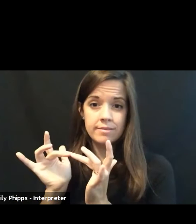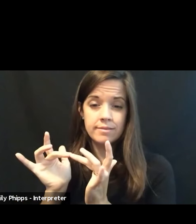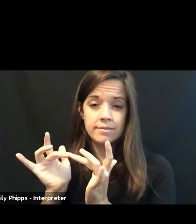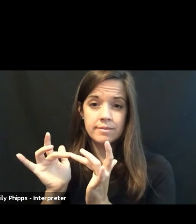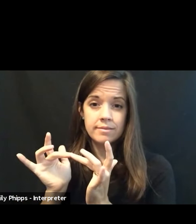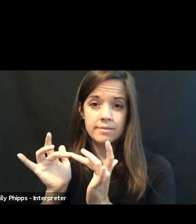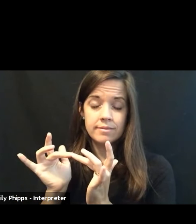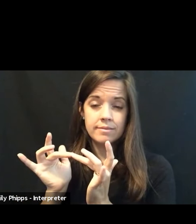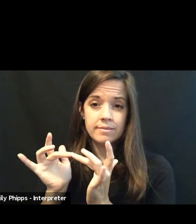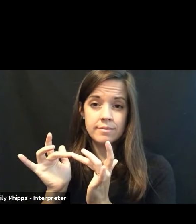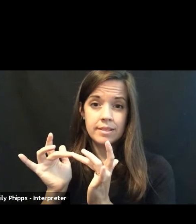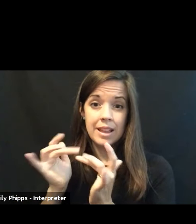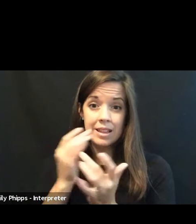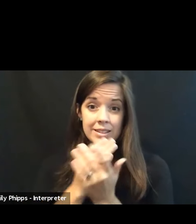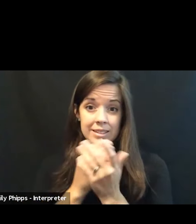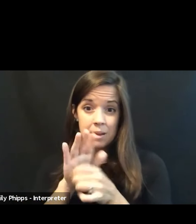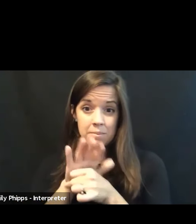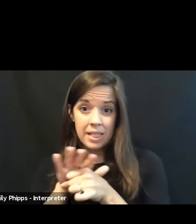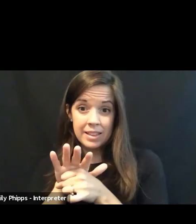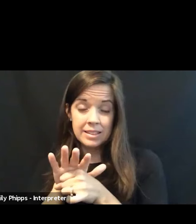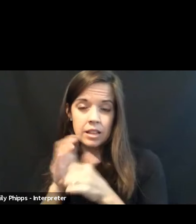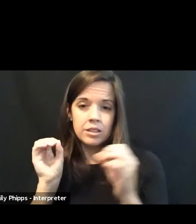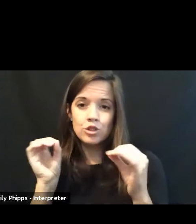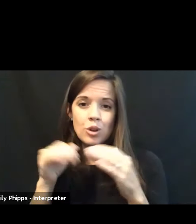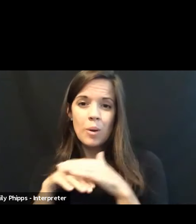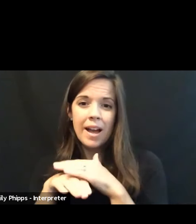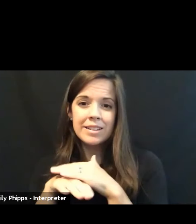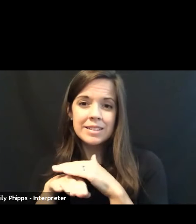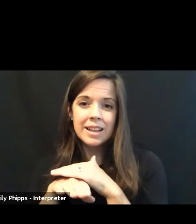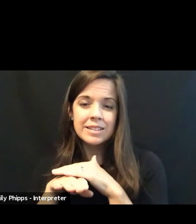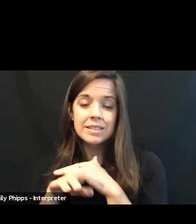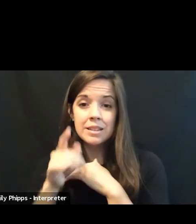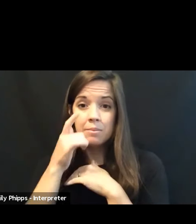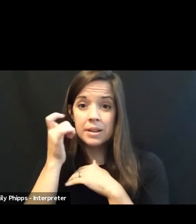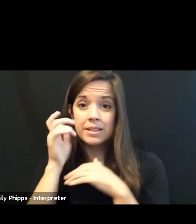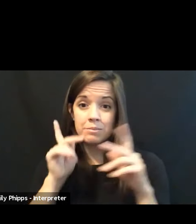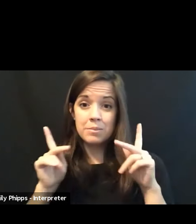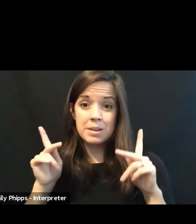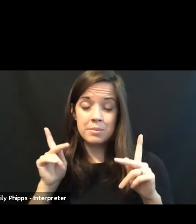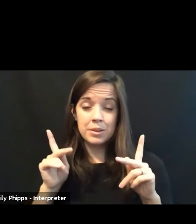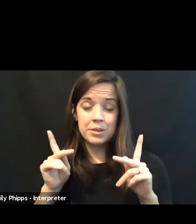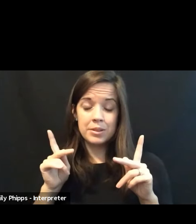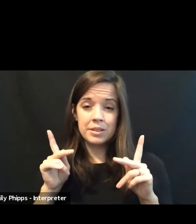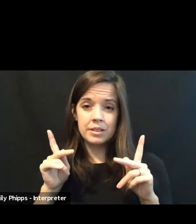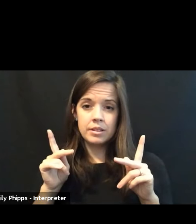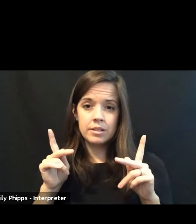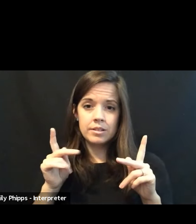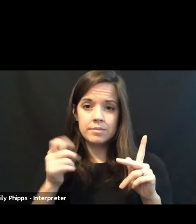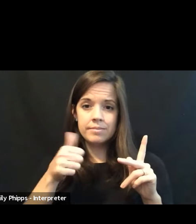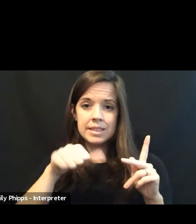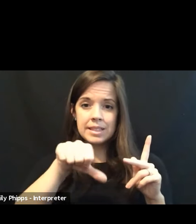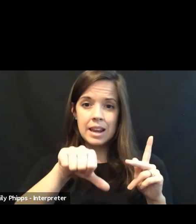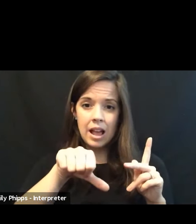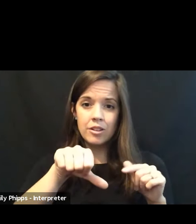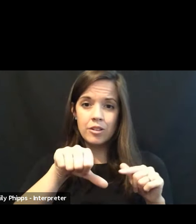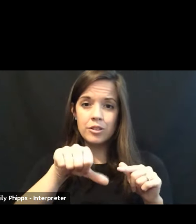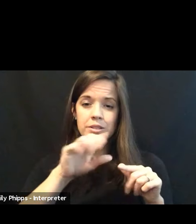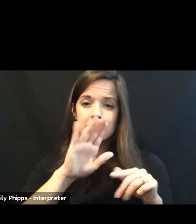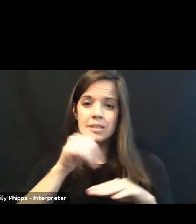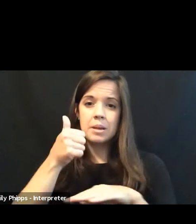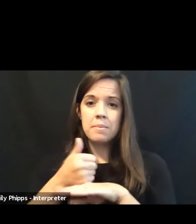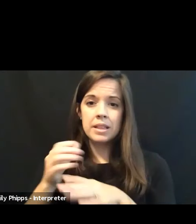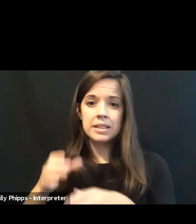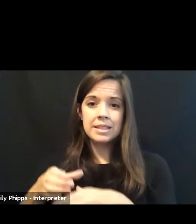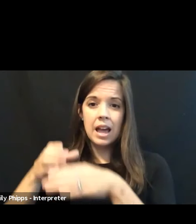some places, there's no access because people, there's a denial to build towers